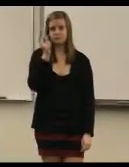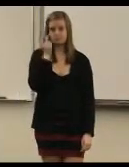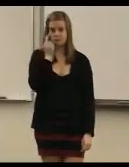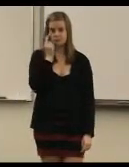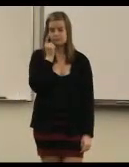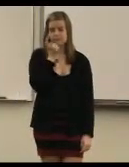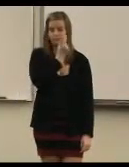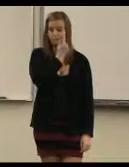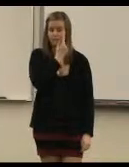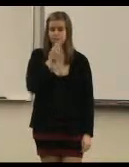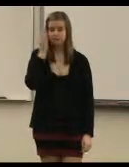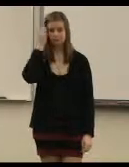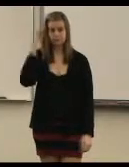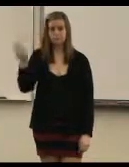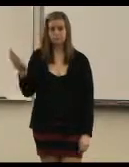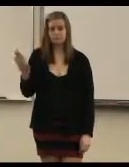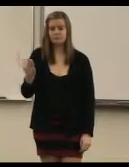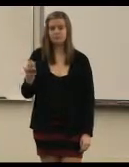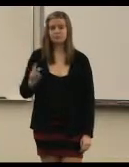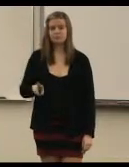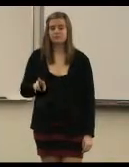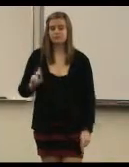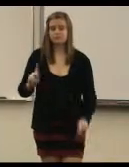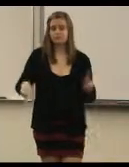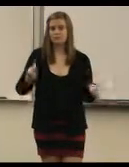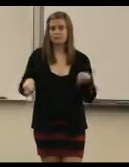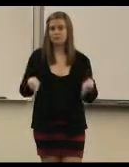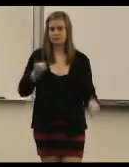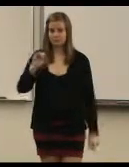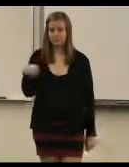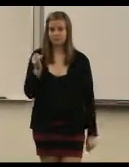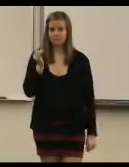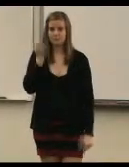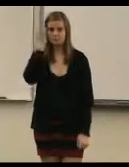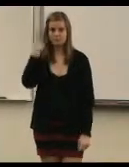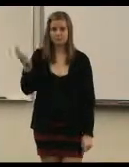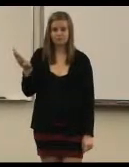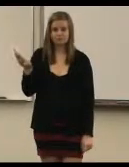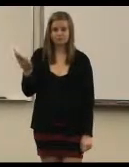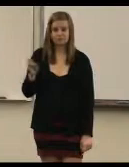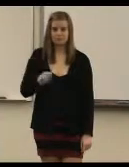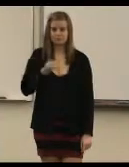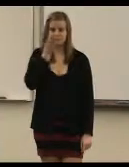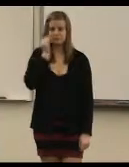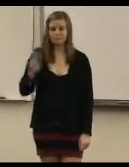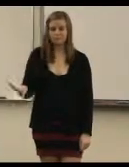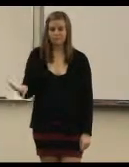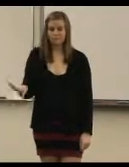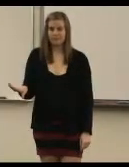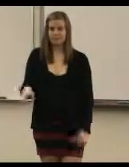Is it the look in your eyes, or is it this dancing juice? Who cares